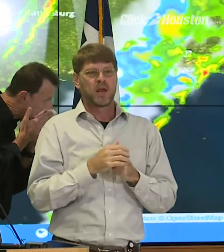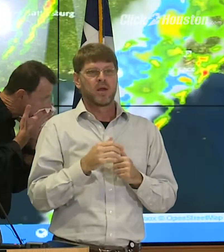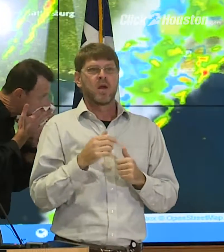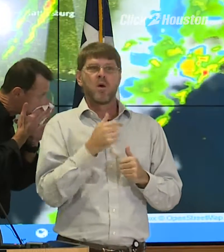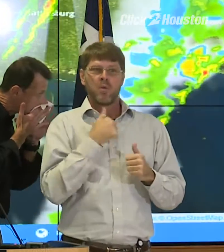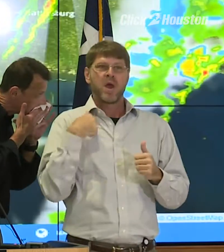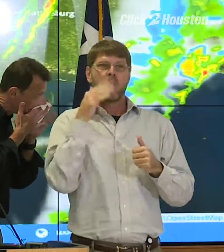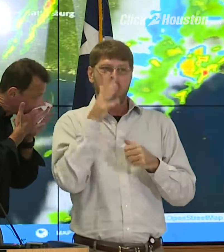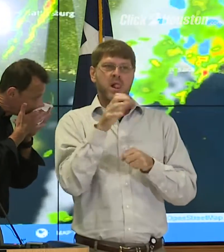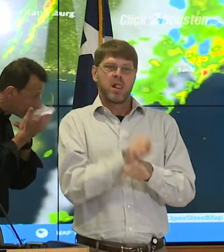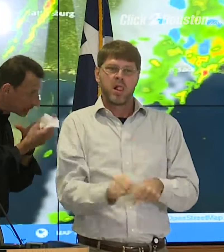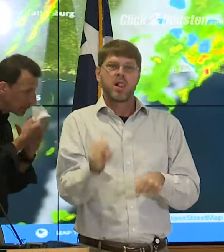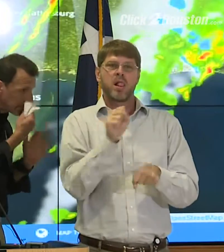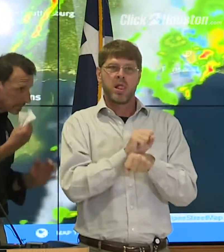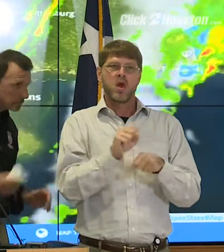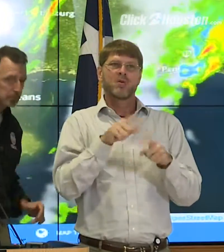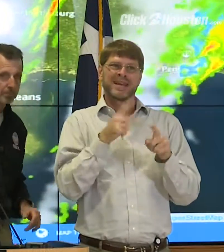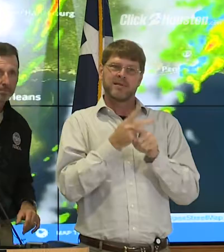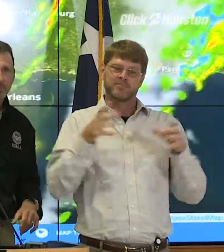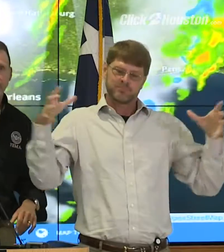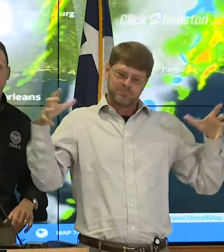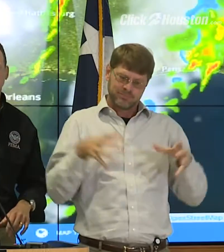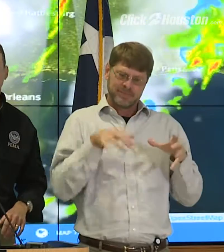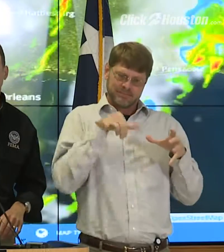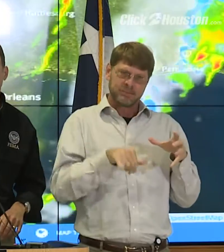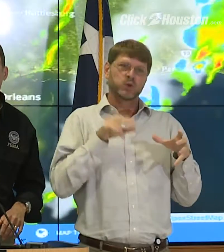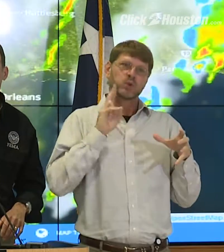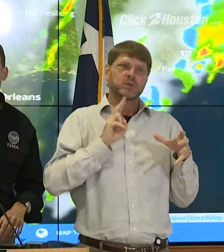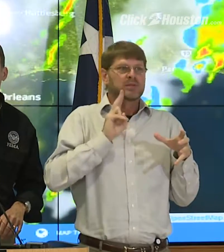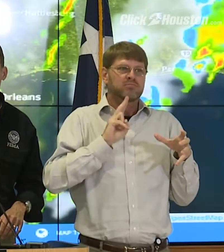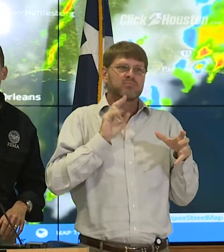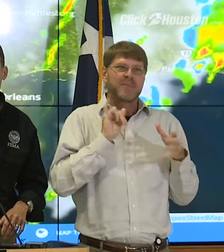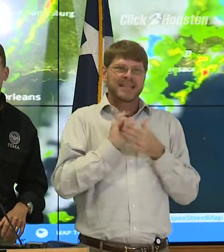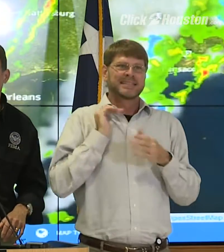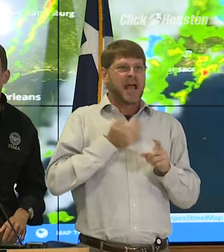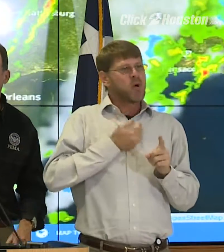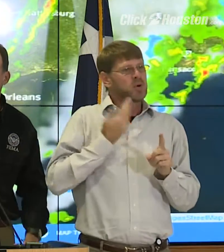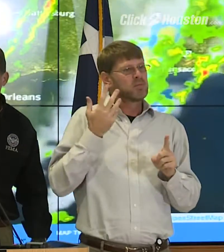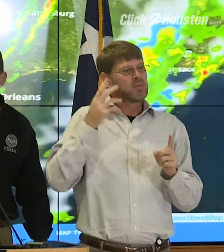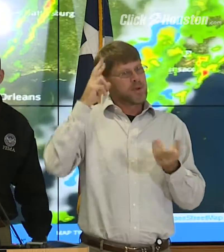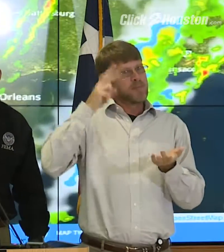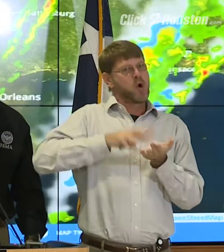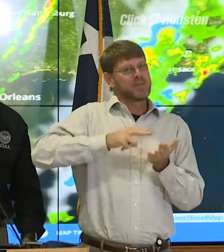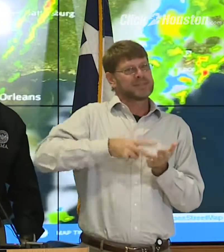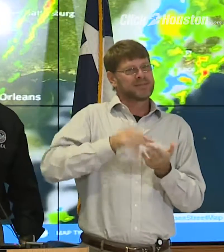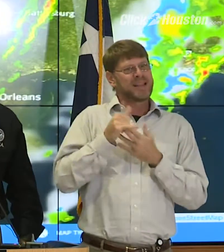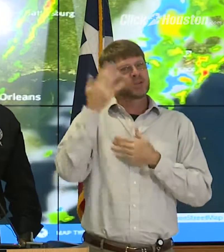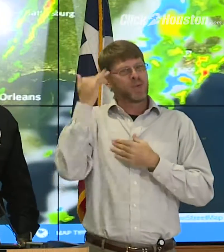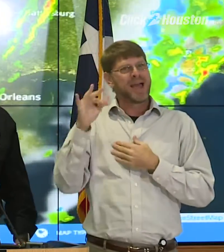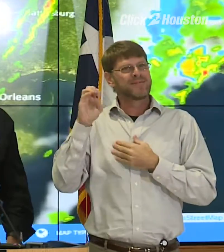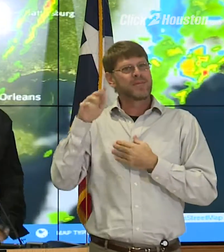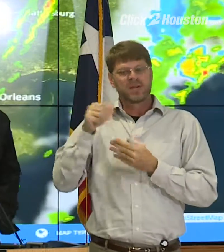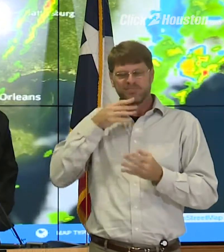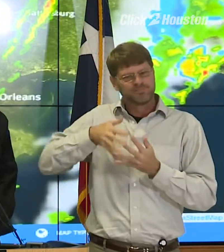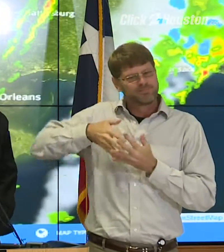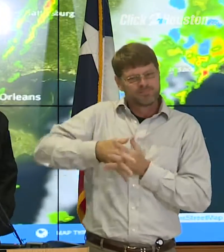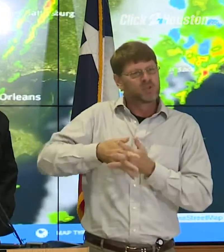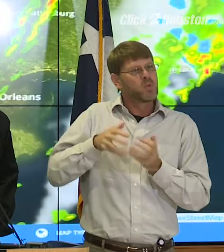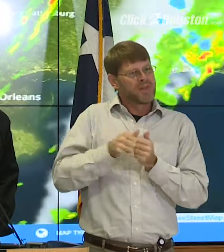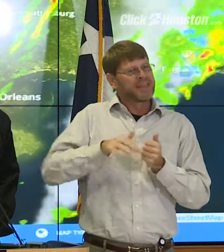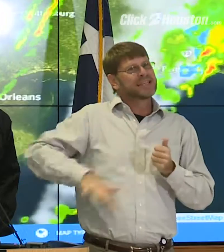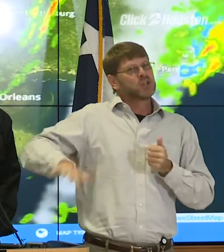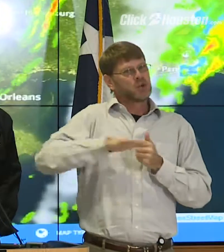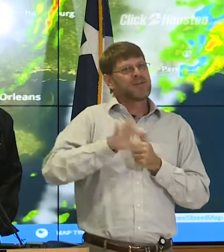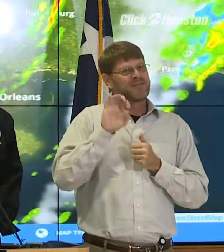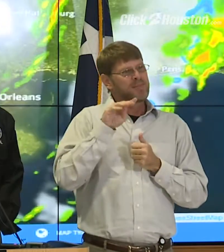We will make every effort to keep people here. mean that's that's the whole purpose and that's why you know FEMA is embedded in this in this